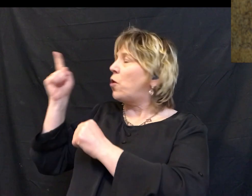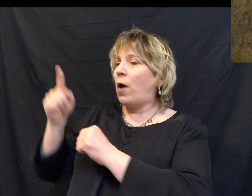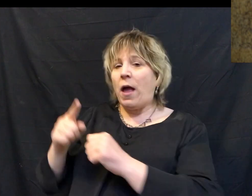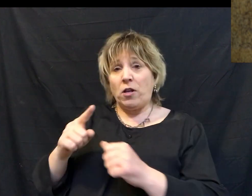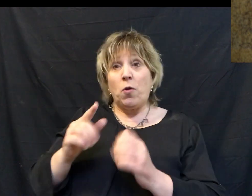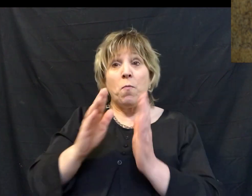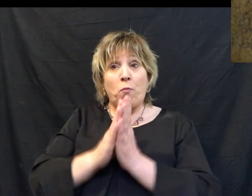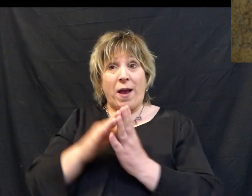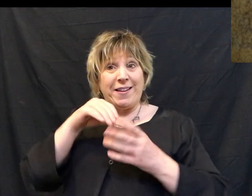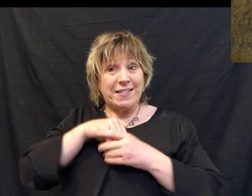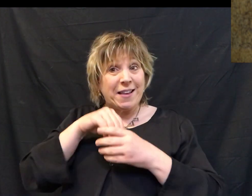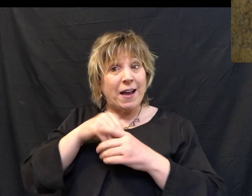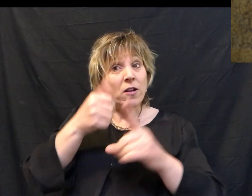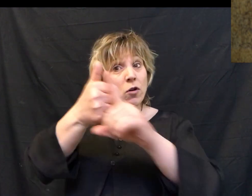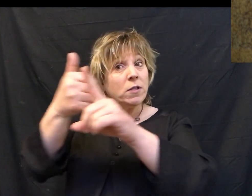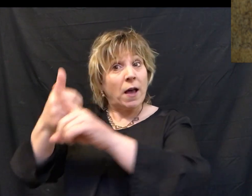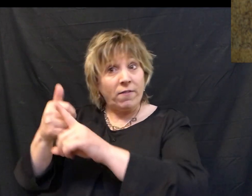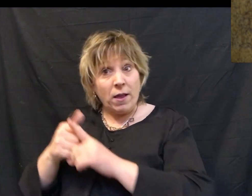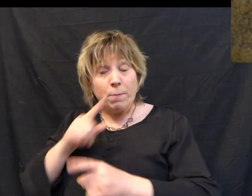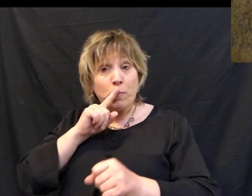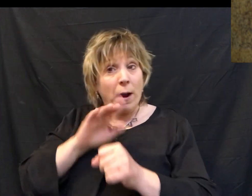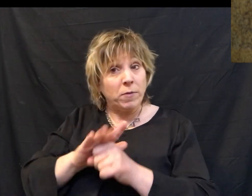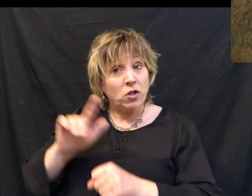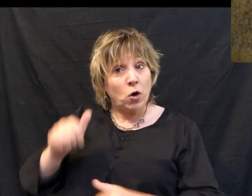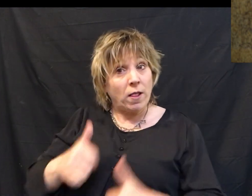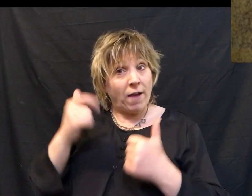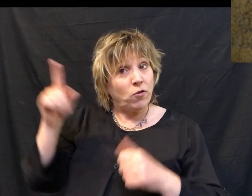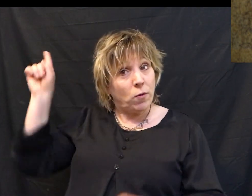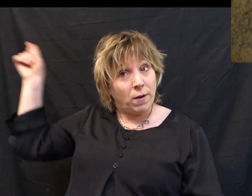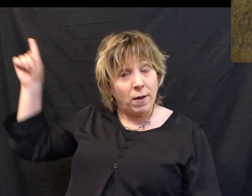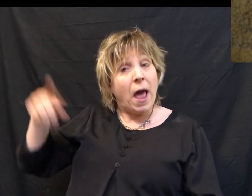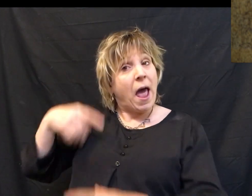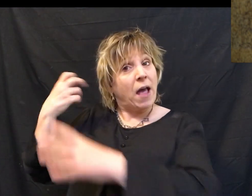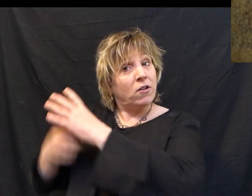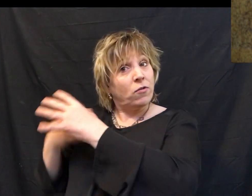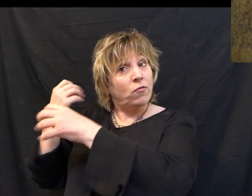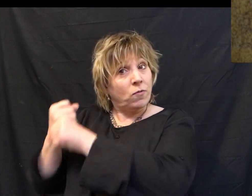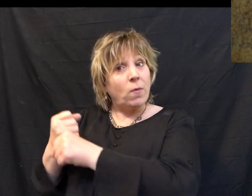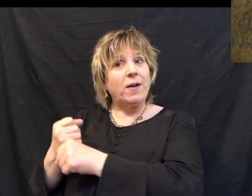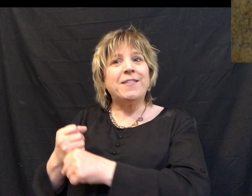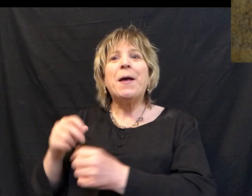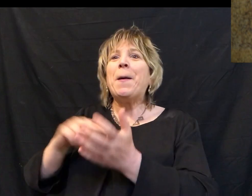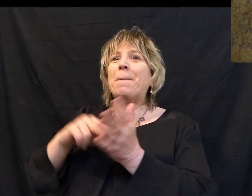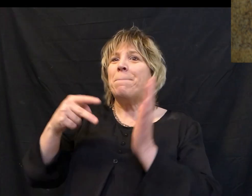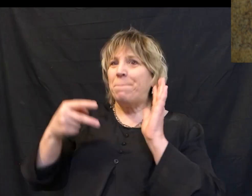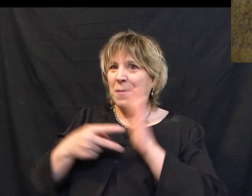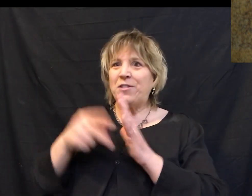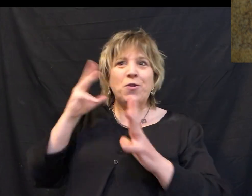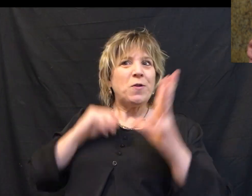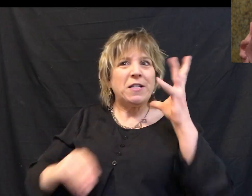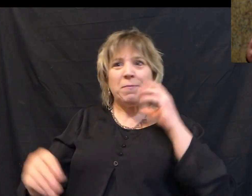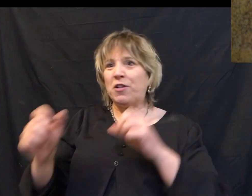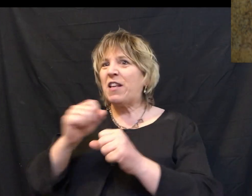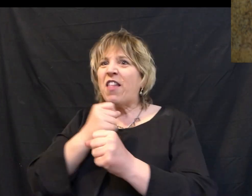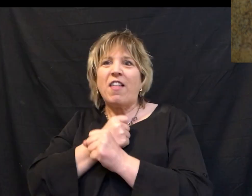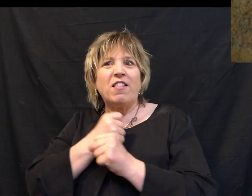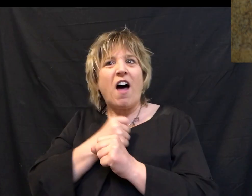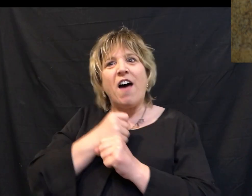pray that prayer inside of your heart and you commit your life to him and you put your trust in him, then you experience the